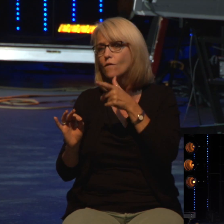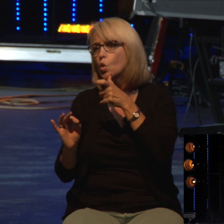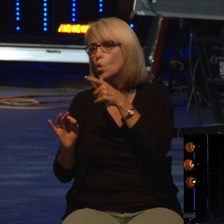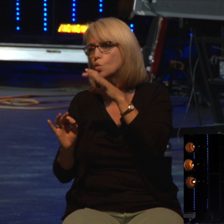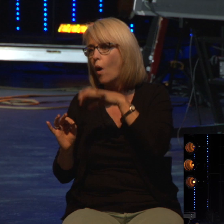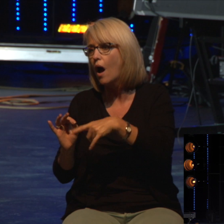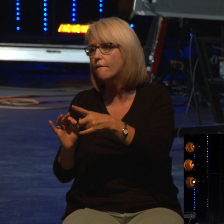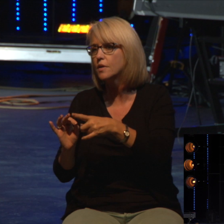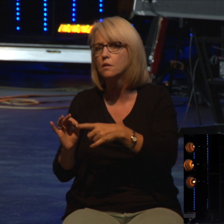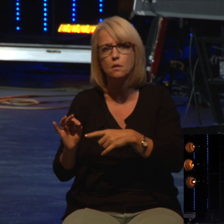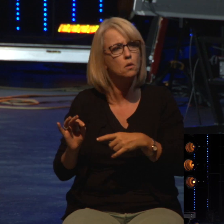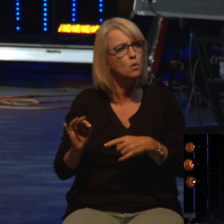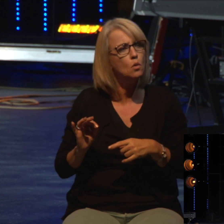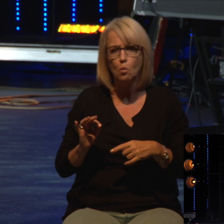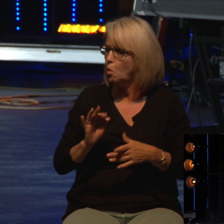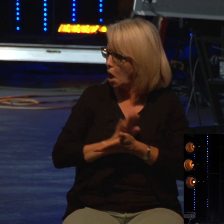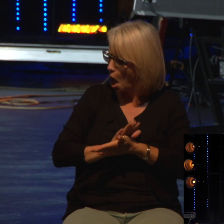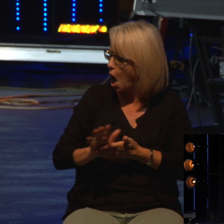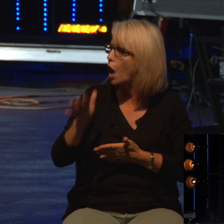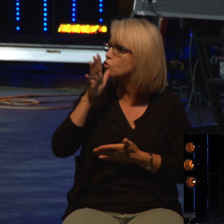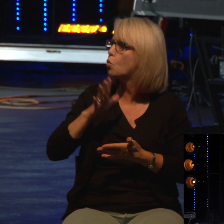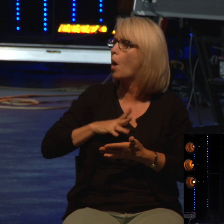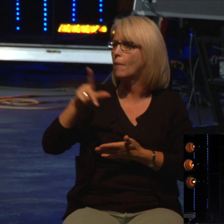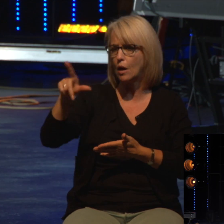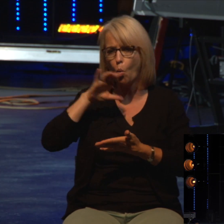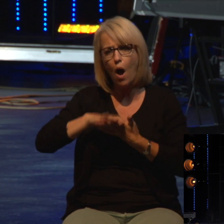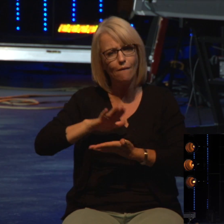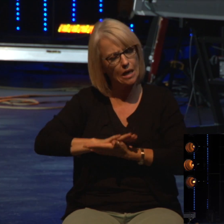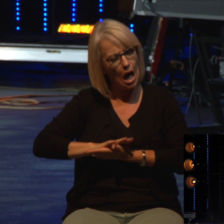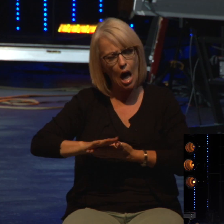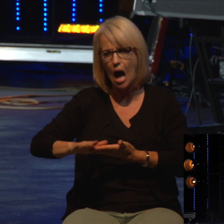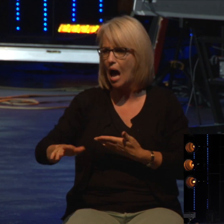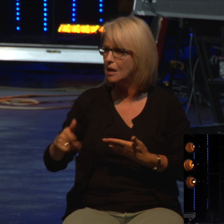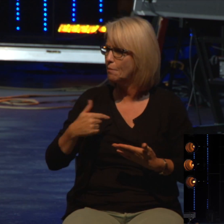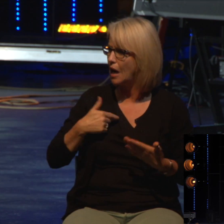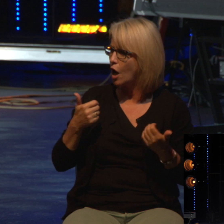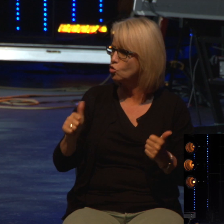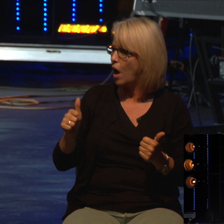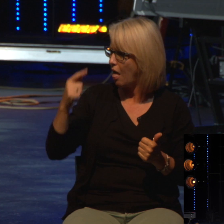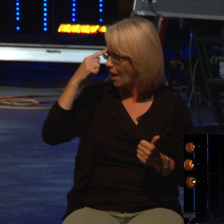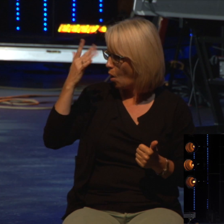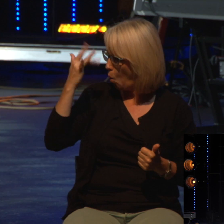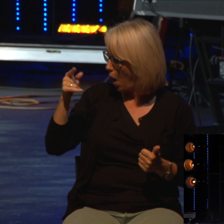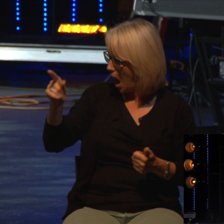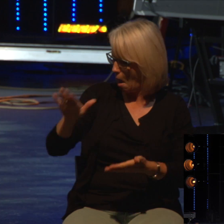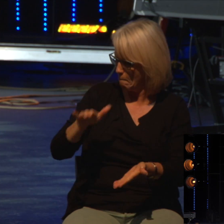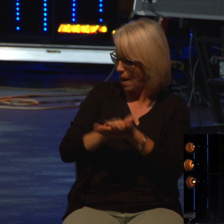And one of them said, yes, she was a very fine lady. But we always wonder why she remarried within a month after her husband